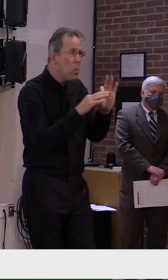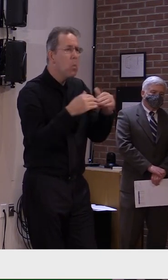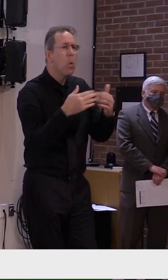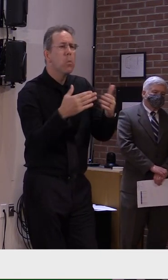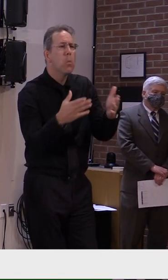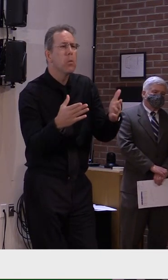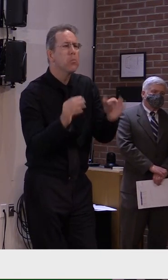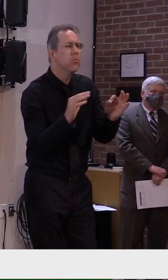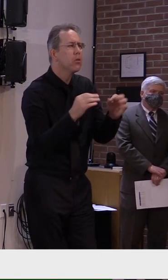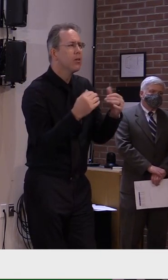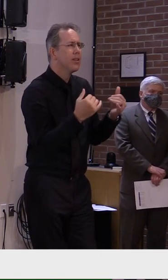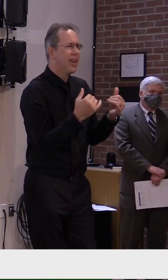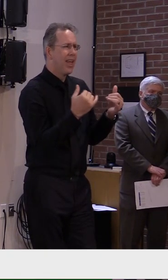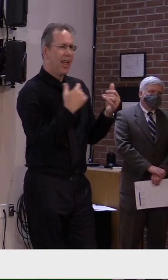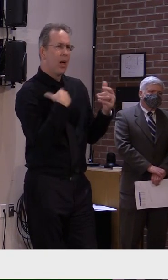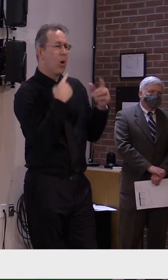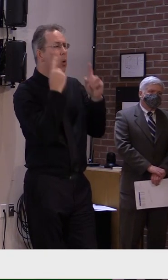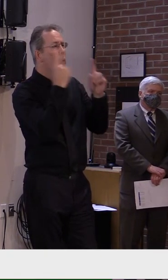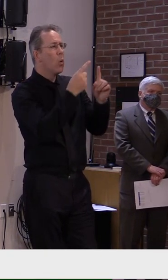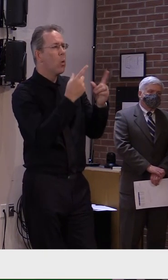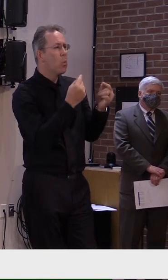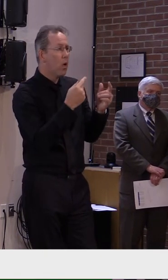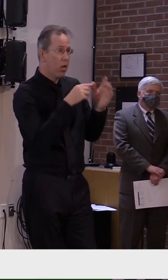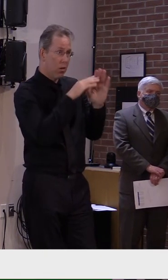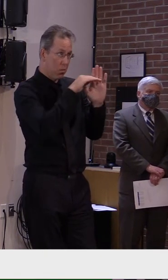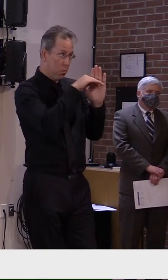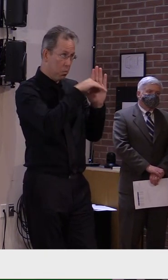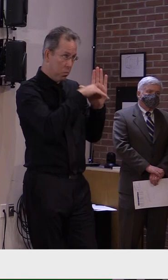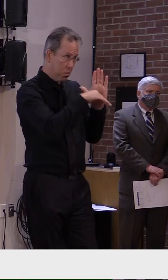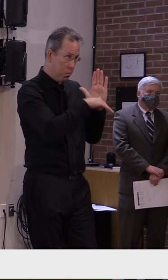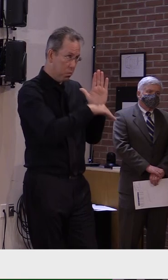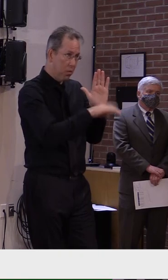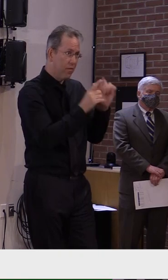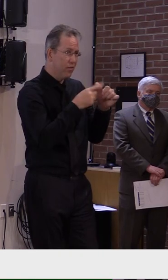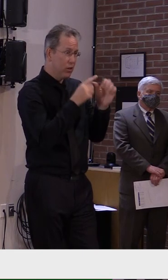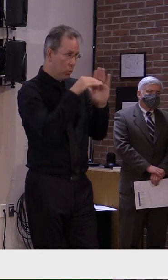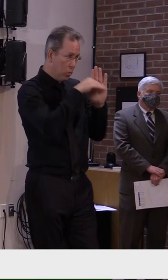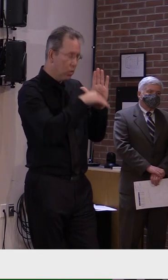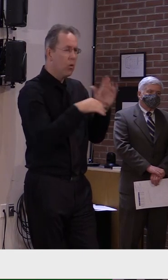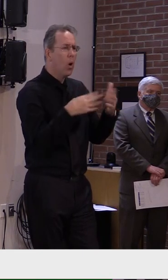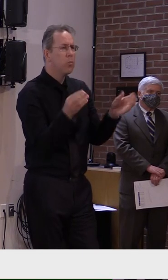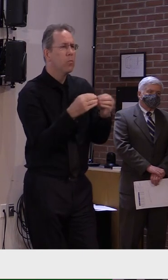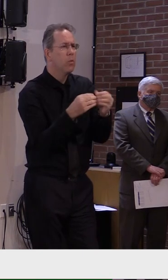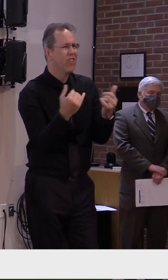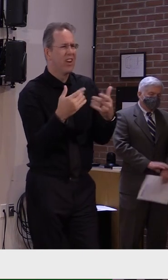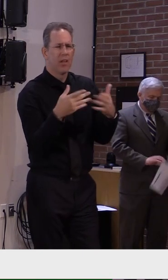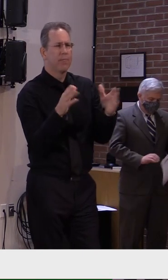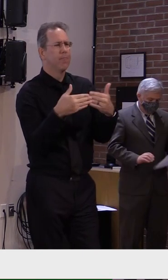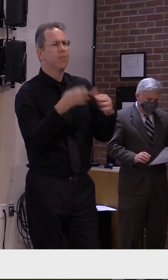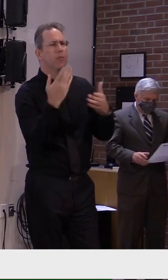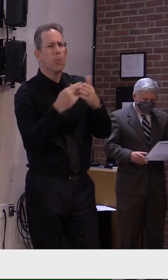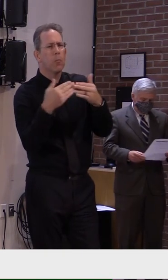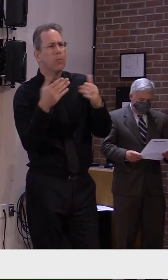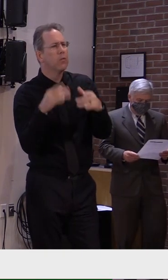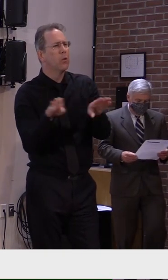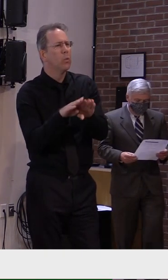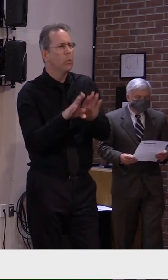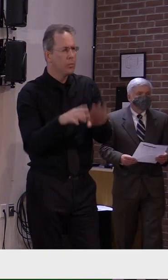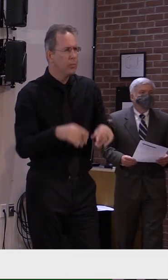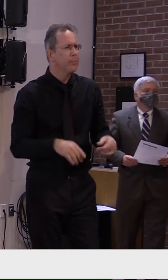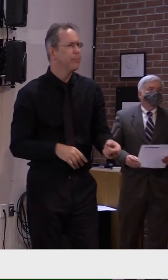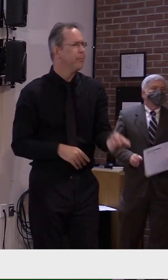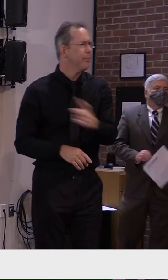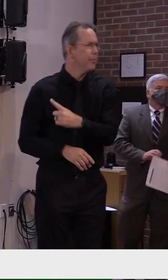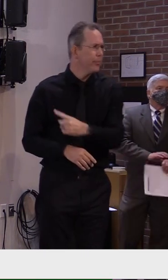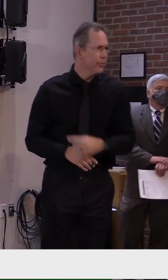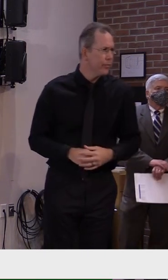what we had before. And I guess a couple of clarifying questions about the expanded testing as well. You said it's going to be in five different cities.